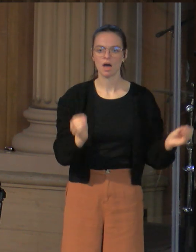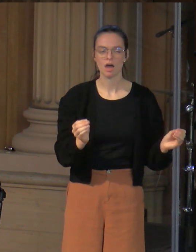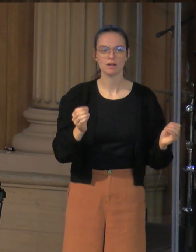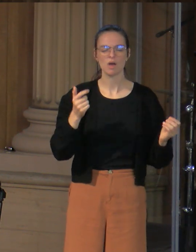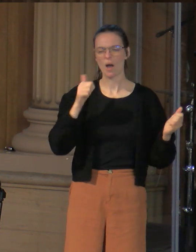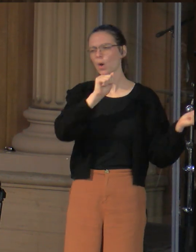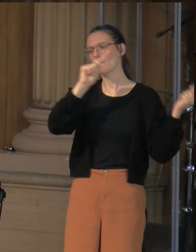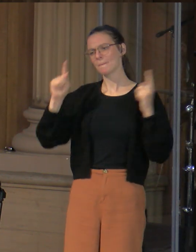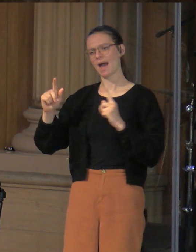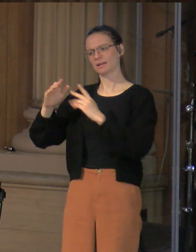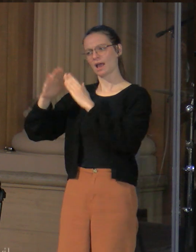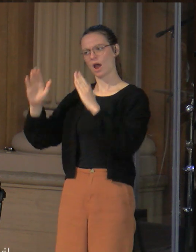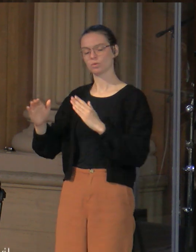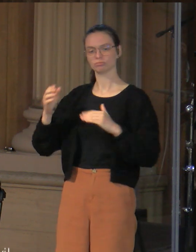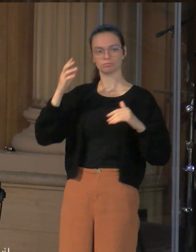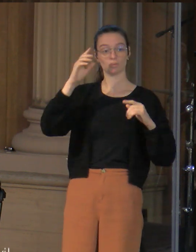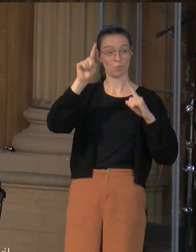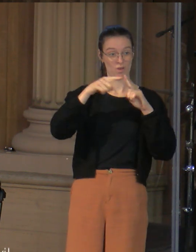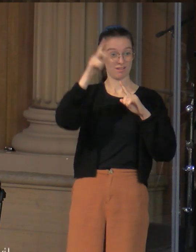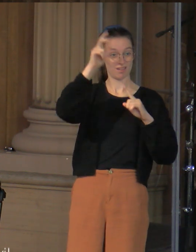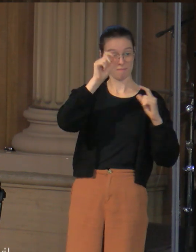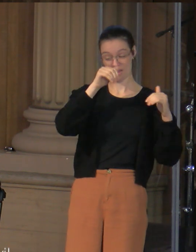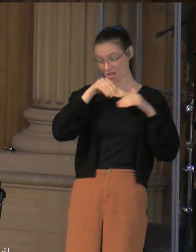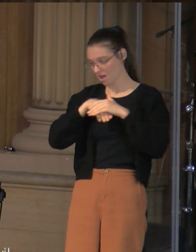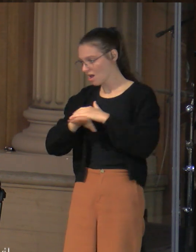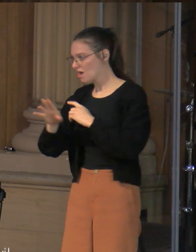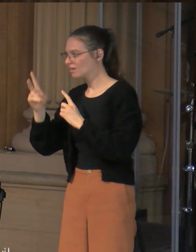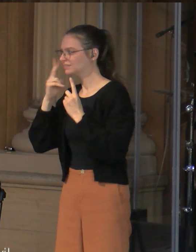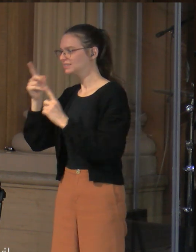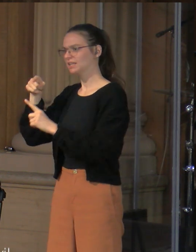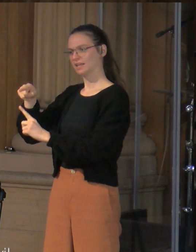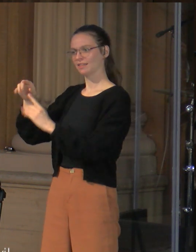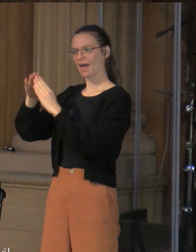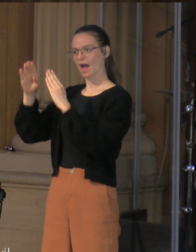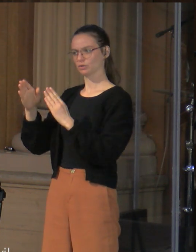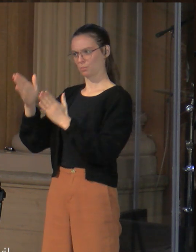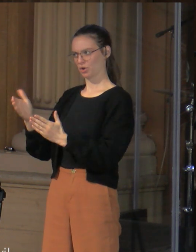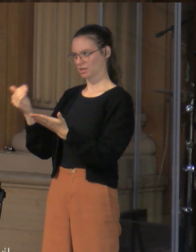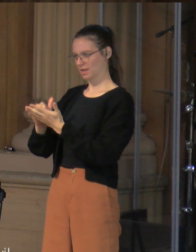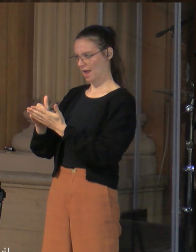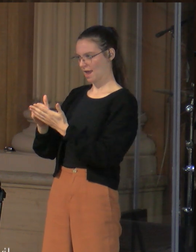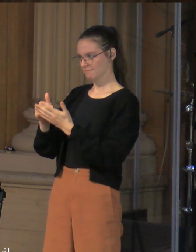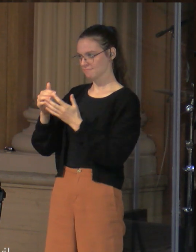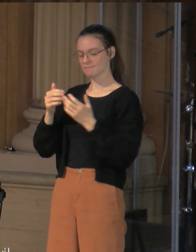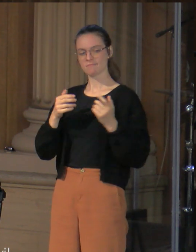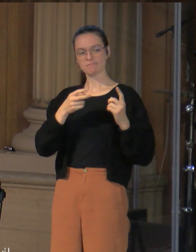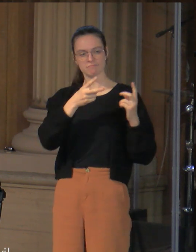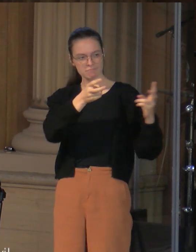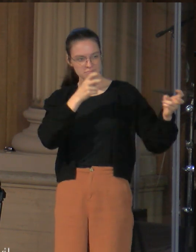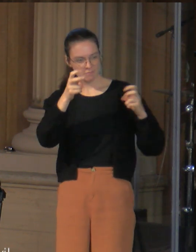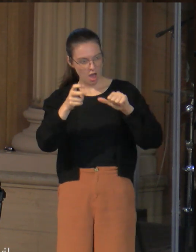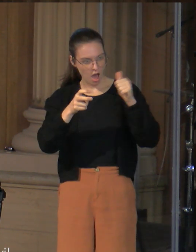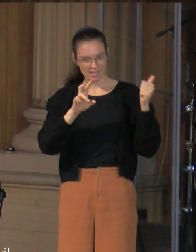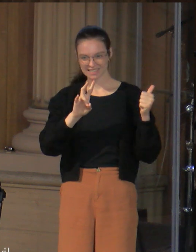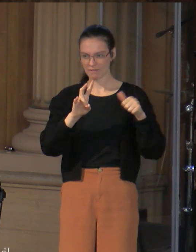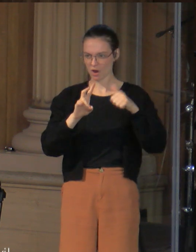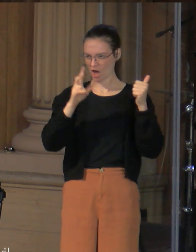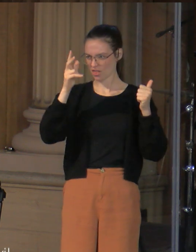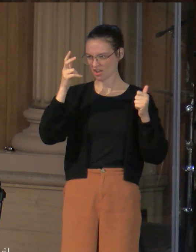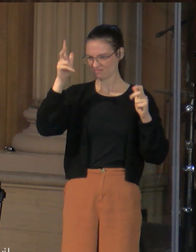empty, swept, and put in order. Then it goes and brings with it seven other spirits more evil than itself, and they enter and dwell